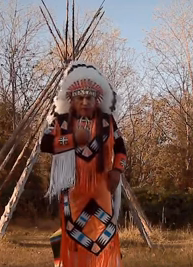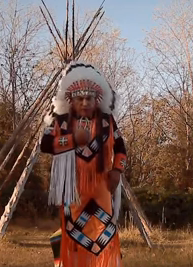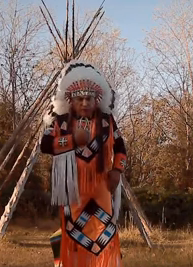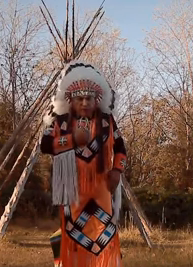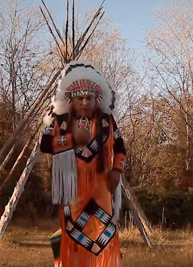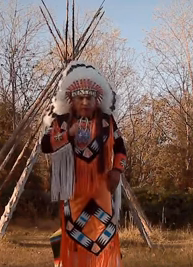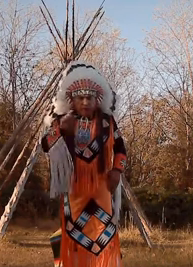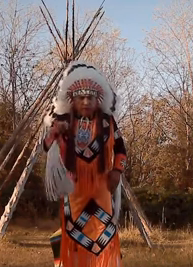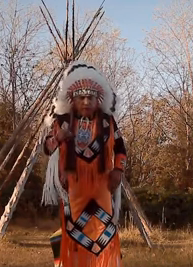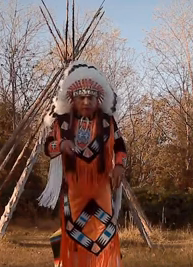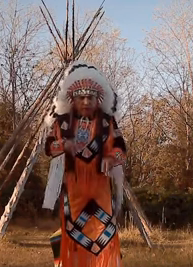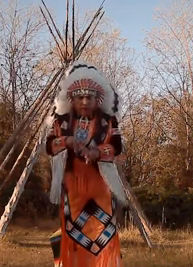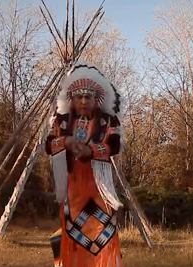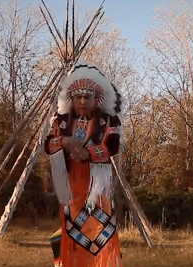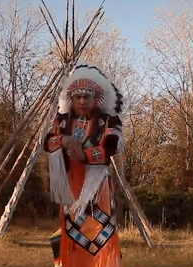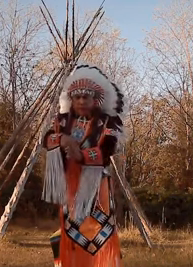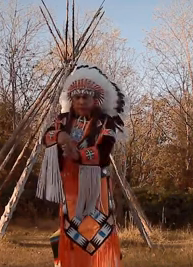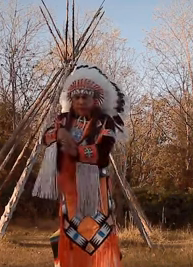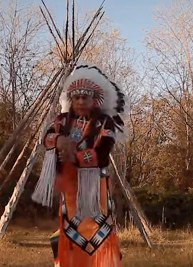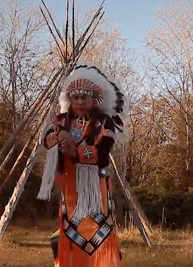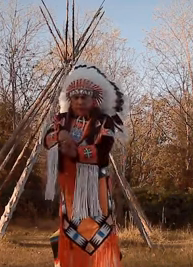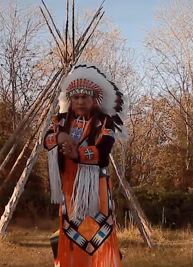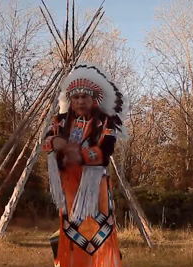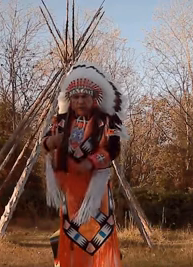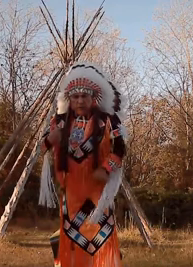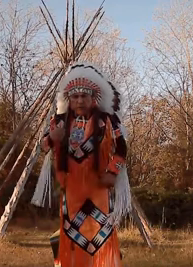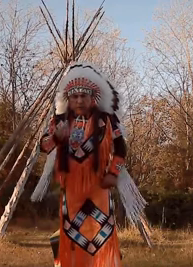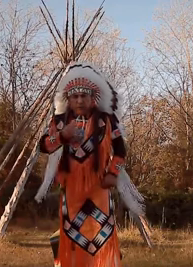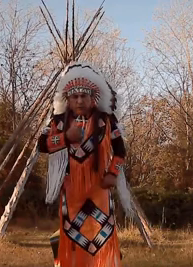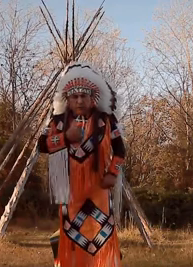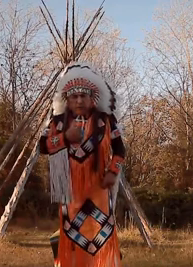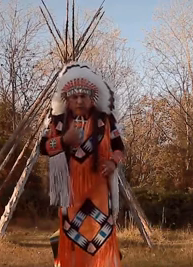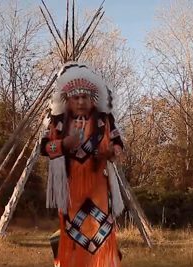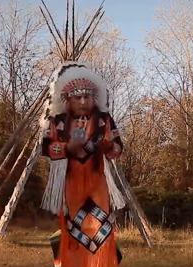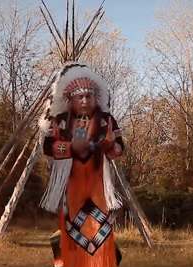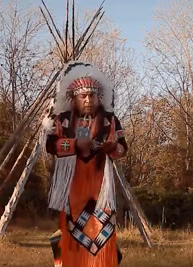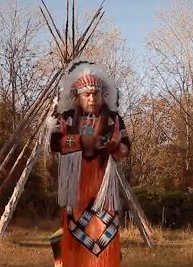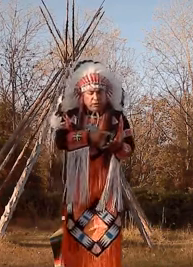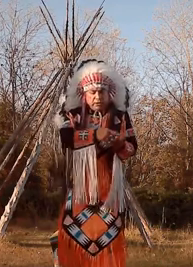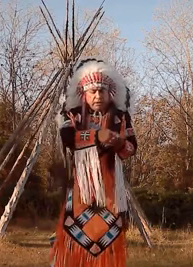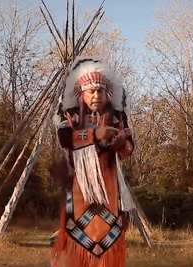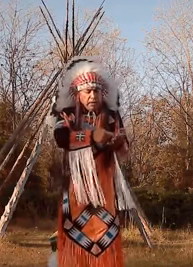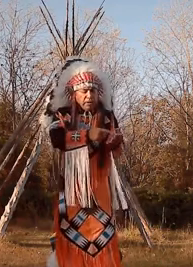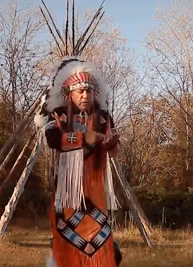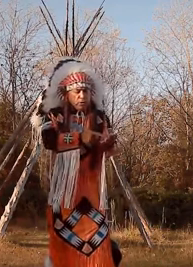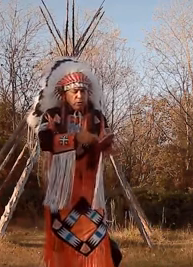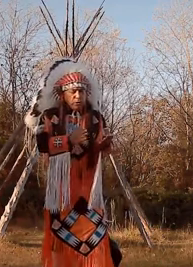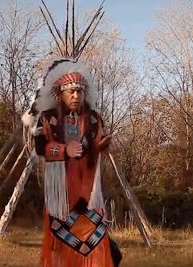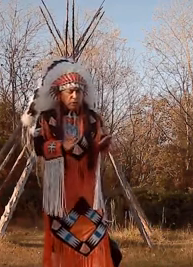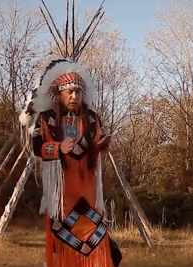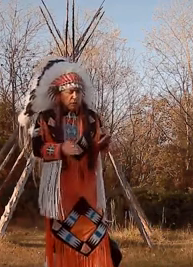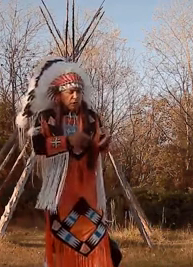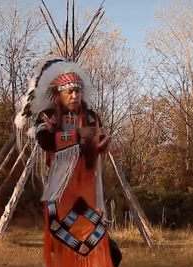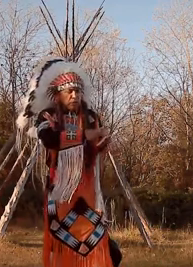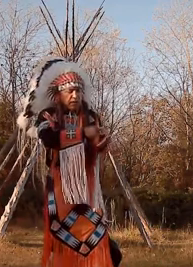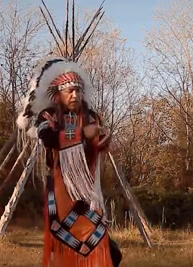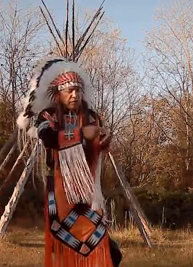striking itself, that's horse, that's mine. You could say how many horses you have